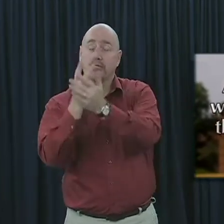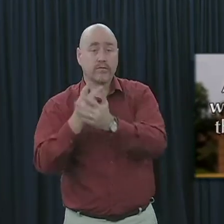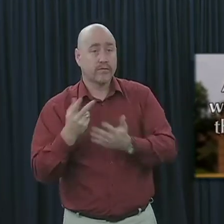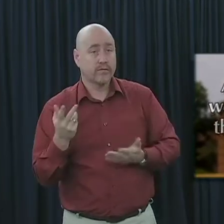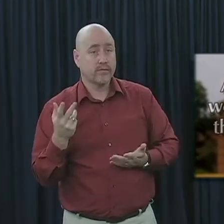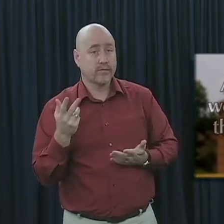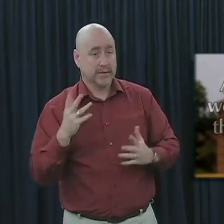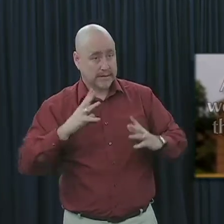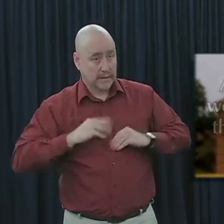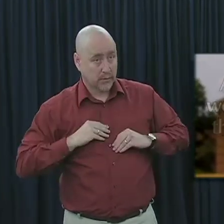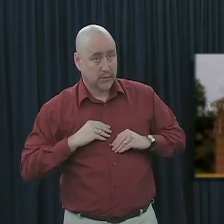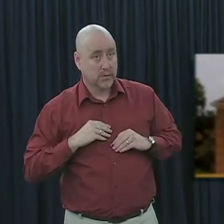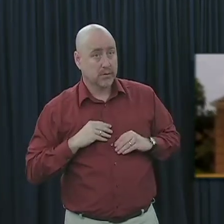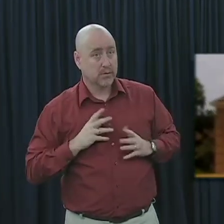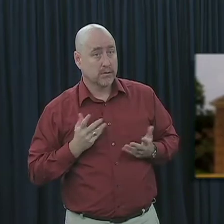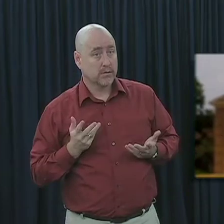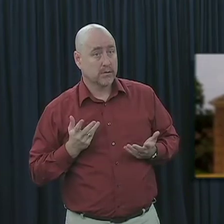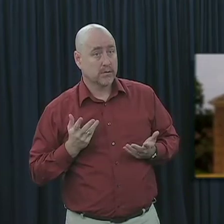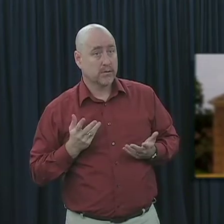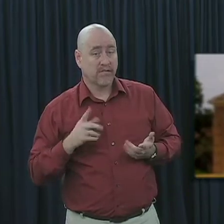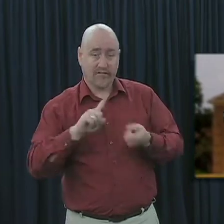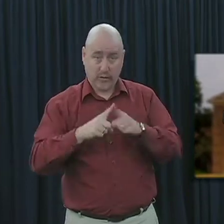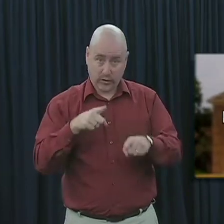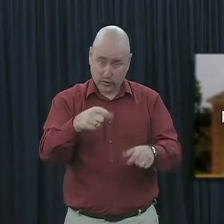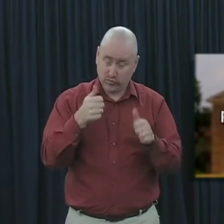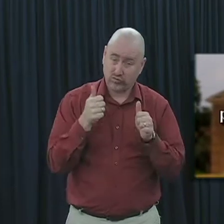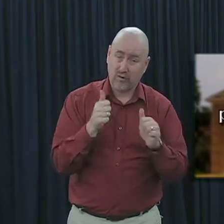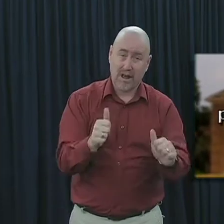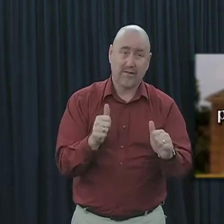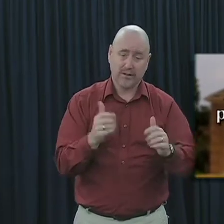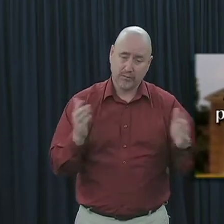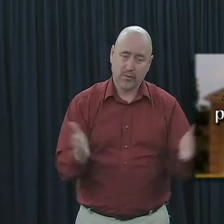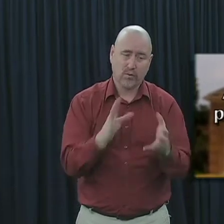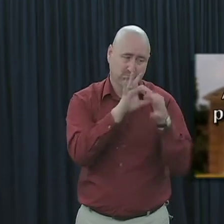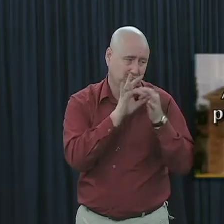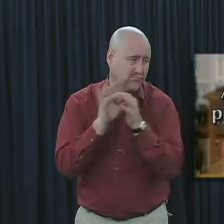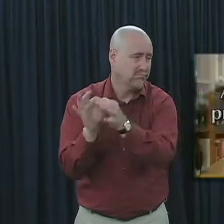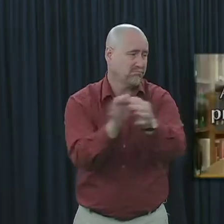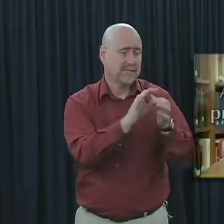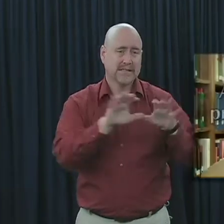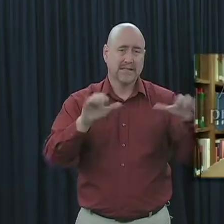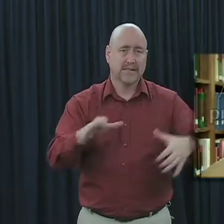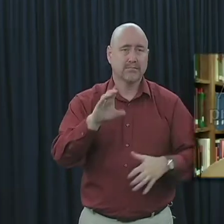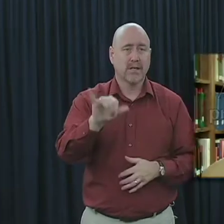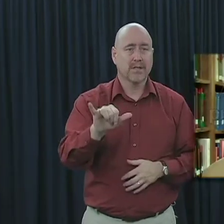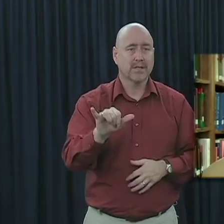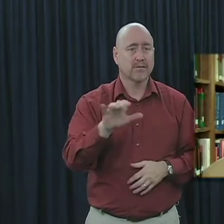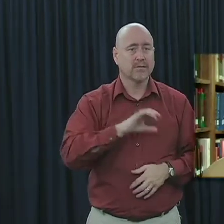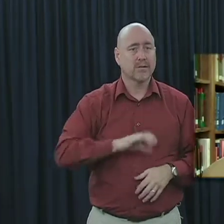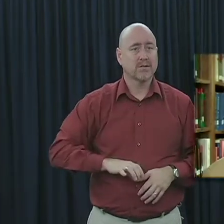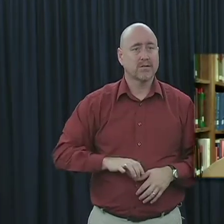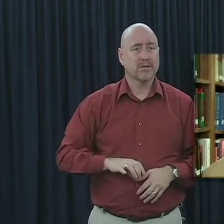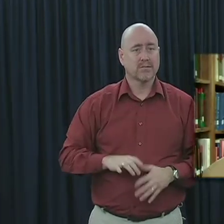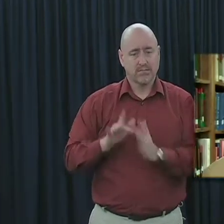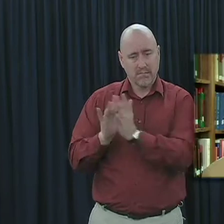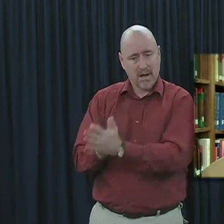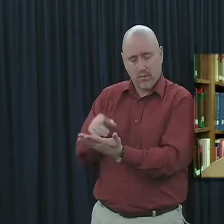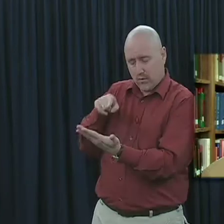or acceptable to Christ? Friend, are you striving to promote unity in the body of Christ by going to the Bible